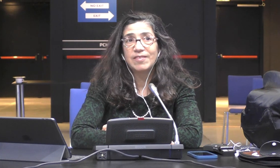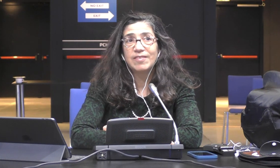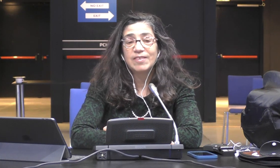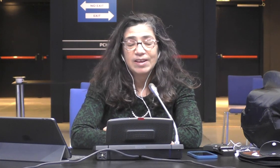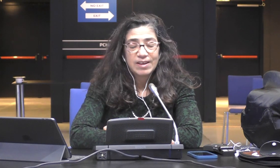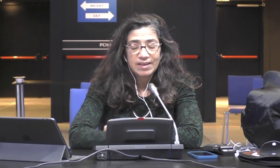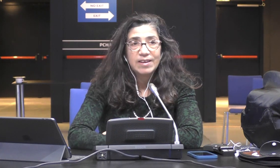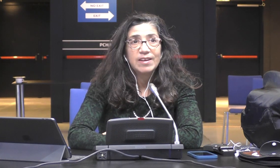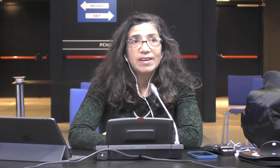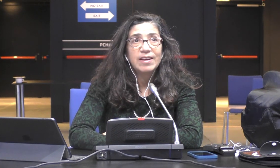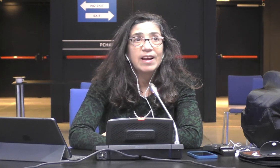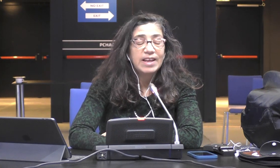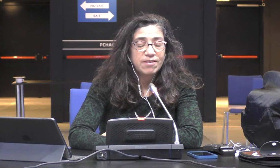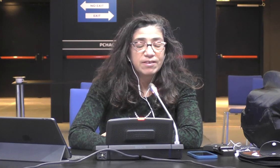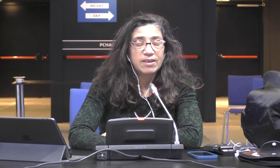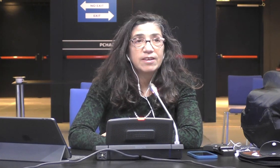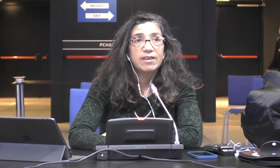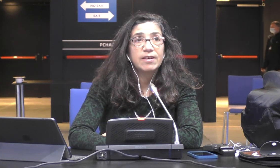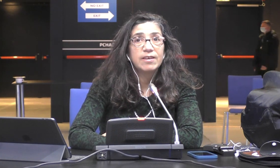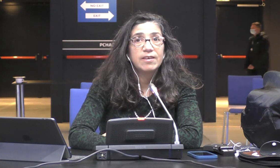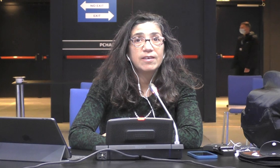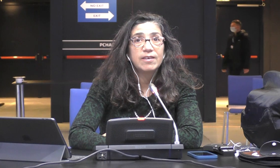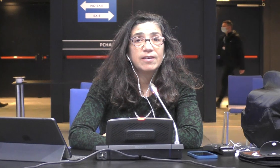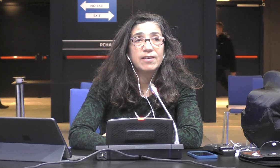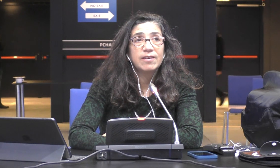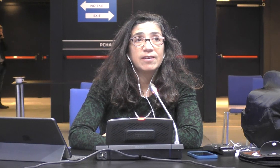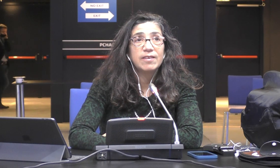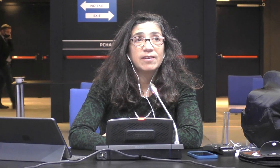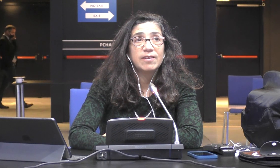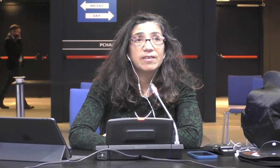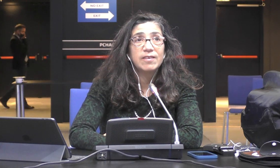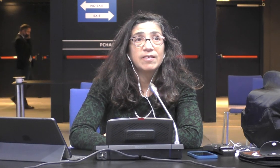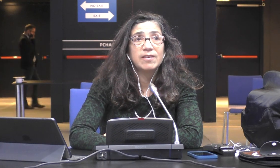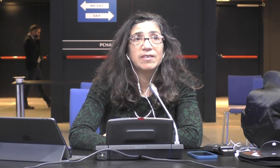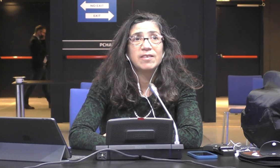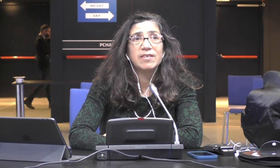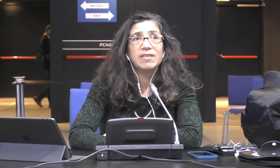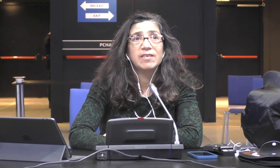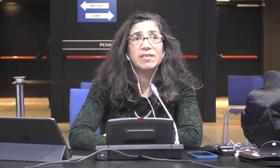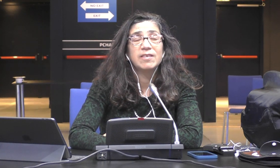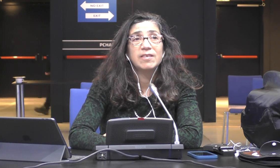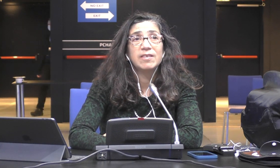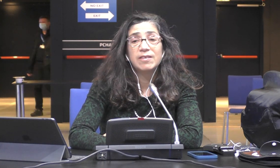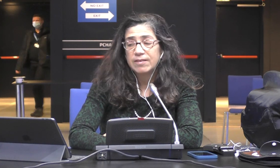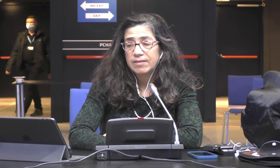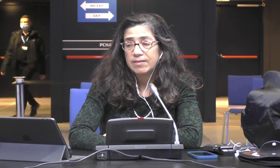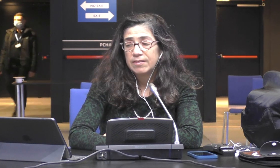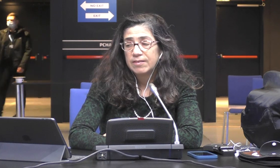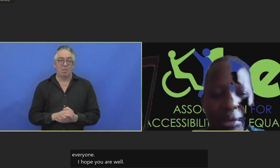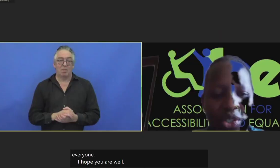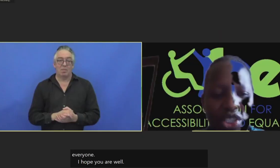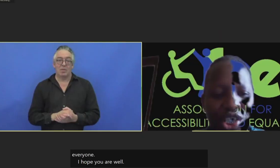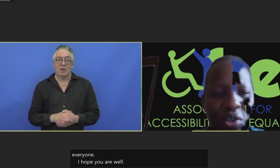can I be heard? Yes. Thank you very much. Okay, so I will just